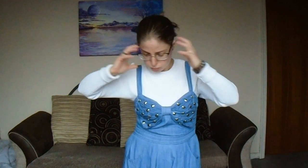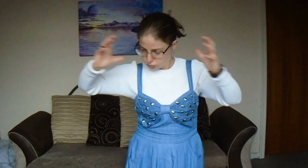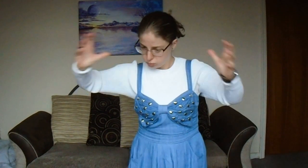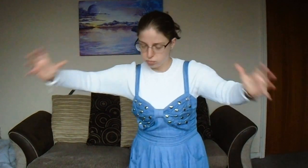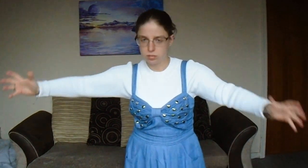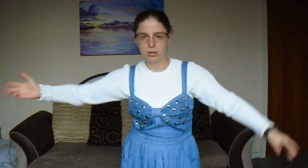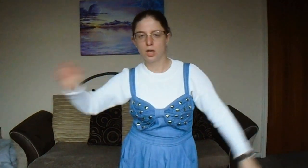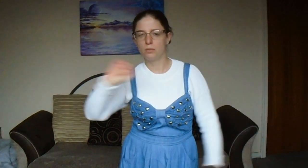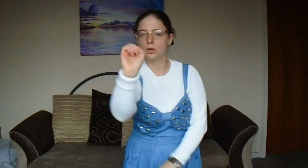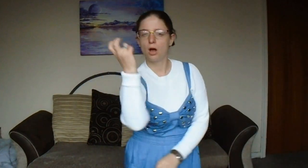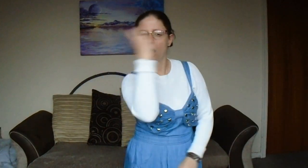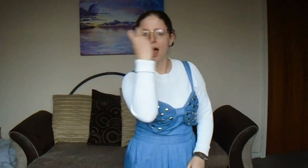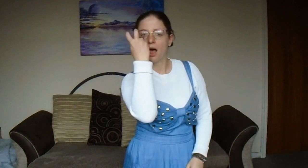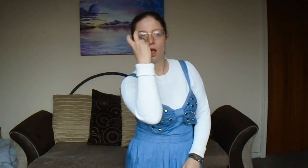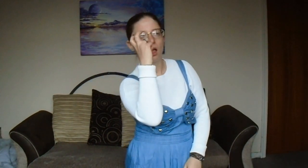in your eyes